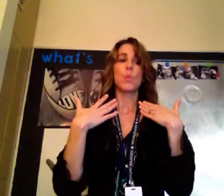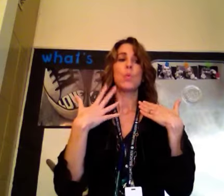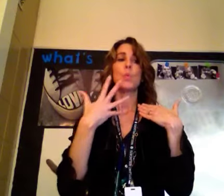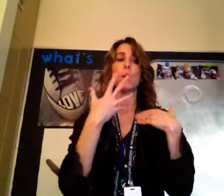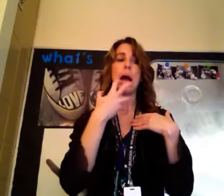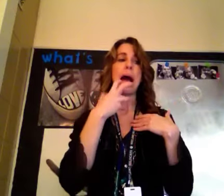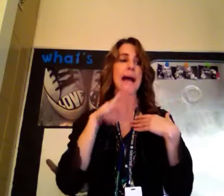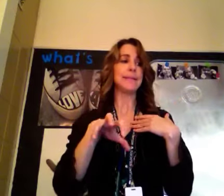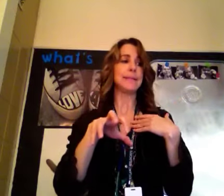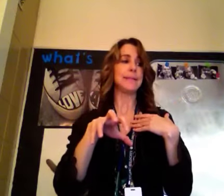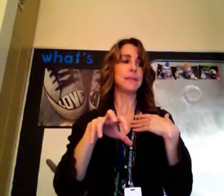Hot.